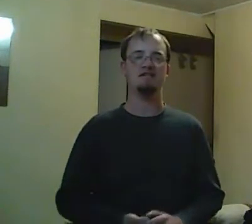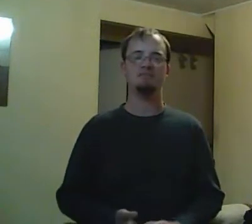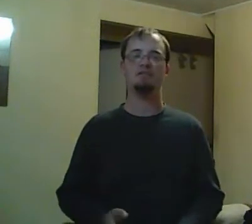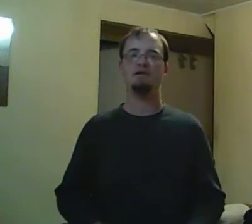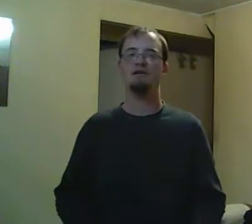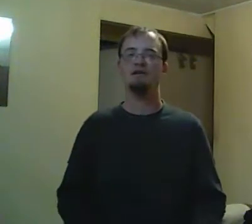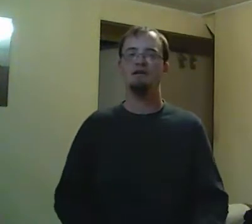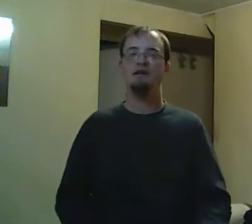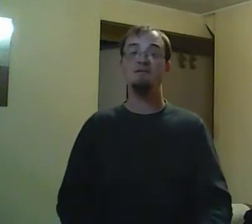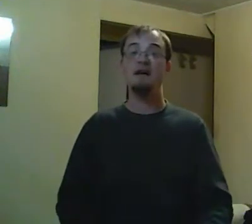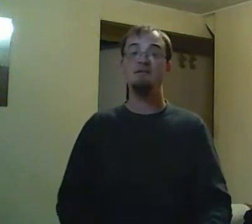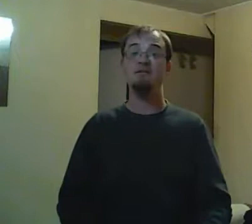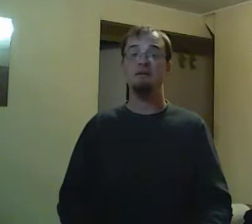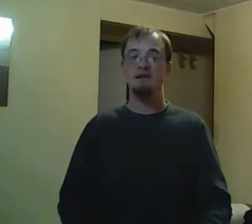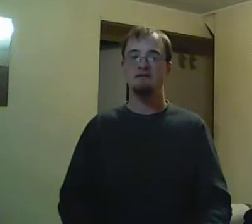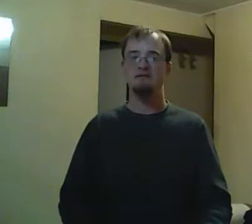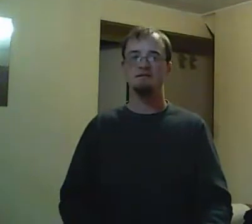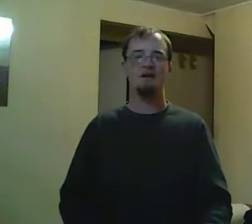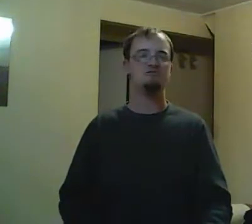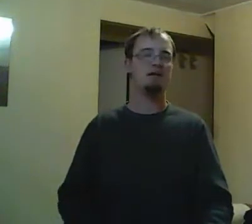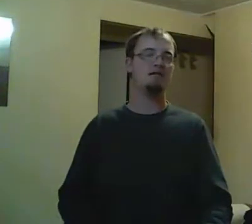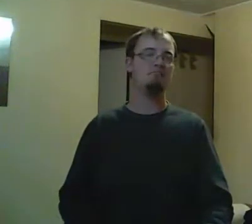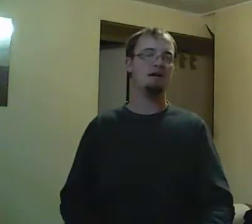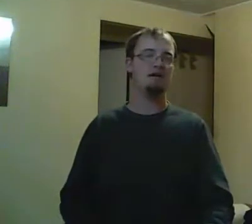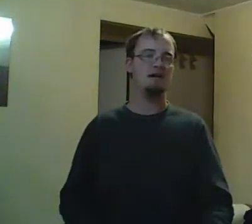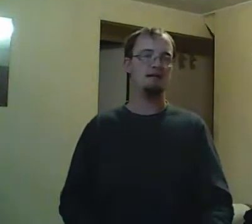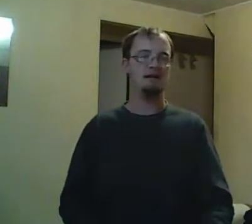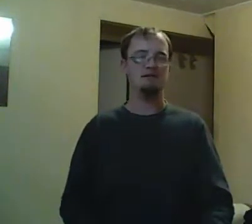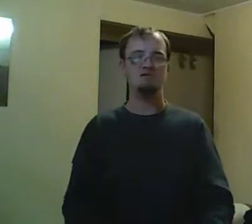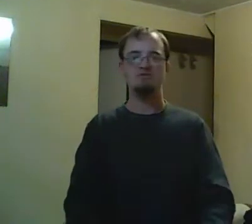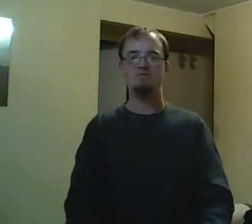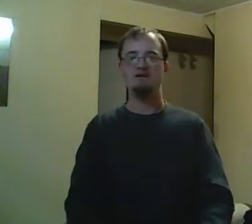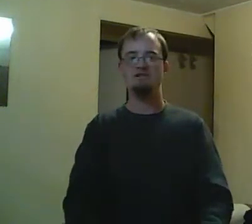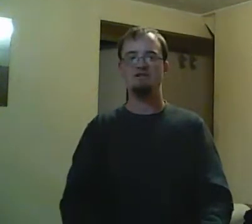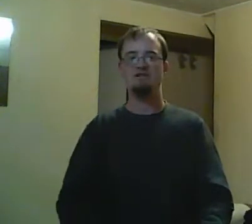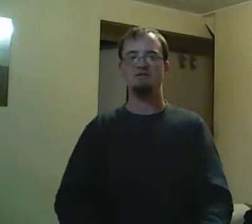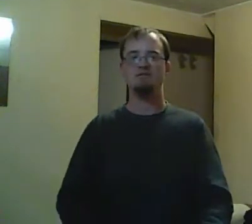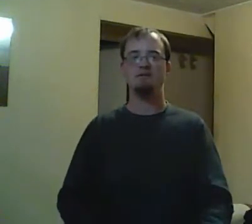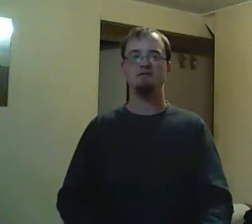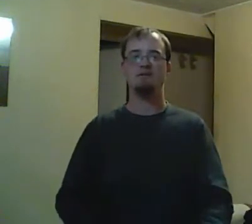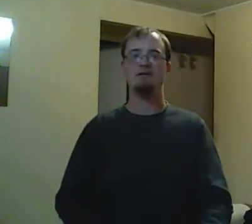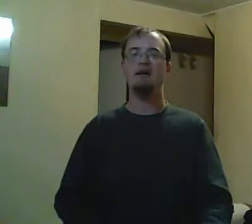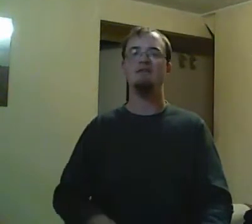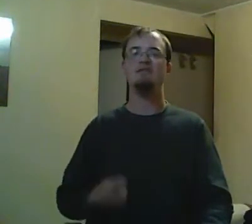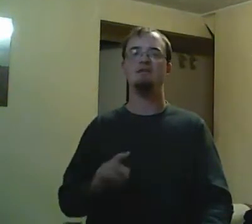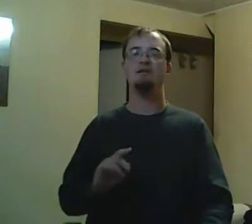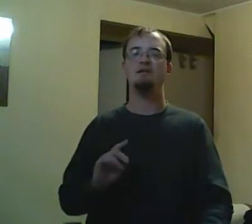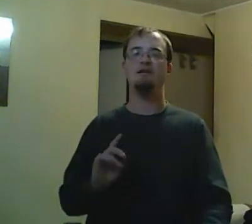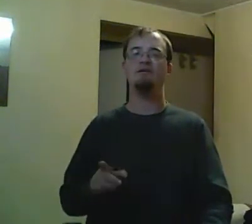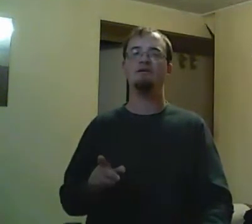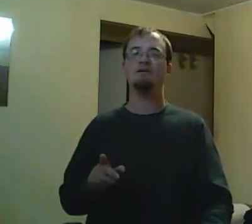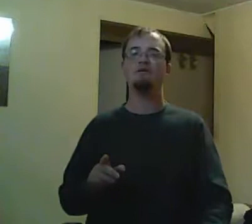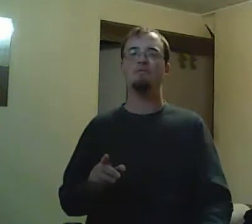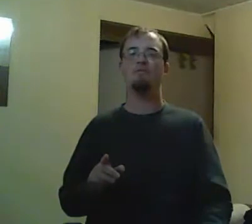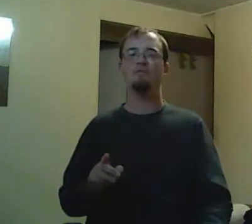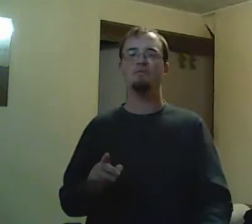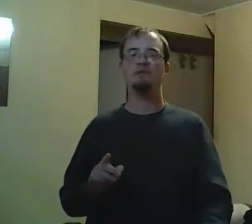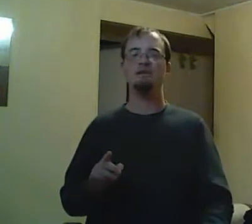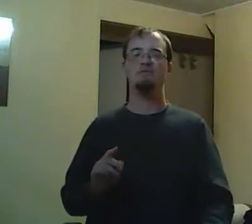that Rick never got charged for anything. And so, practically, you know,